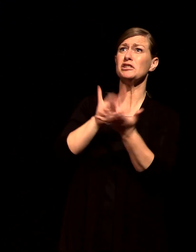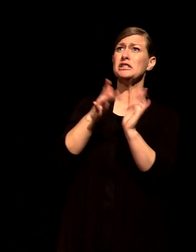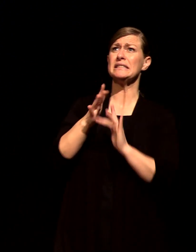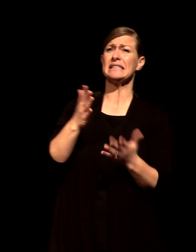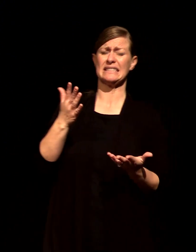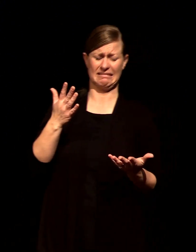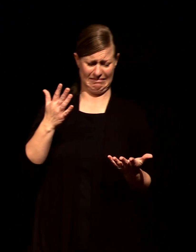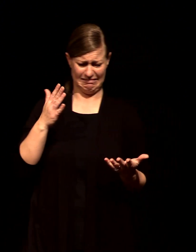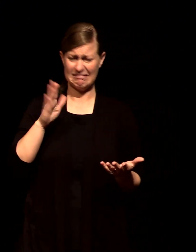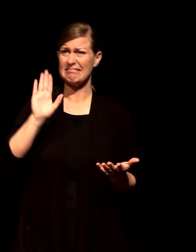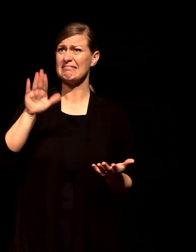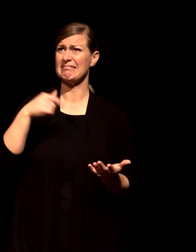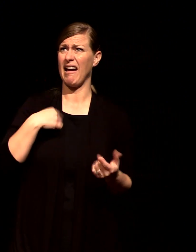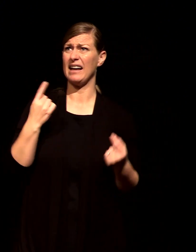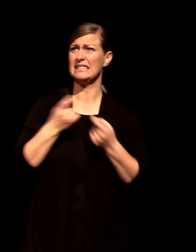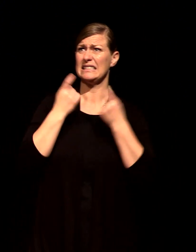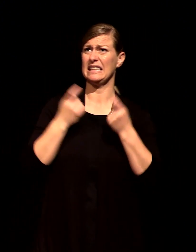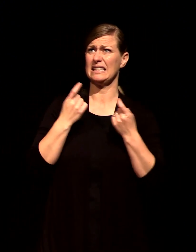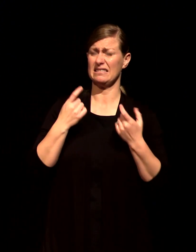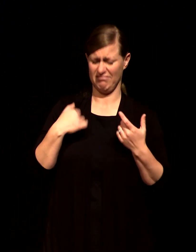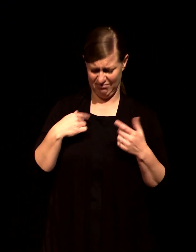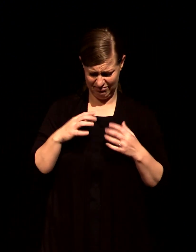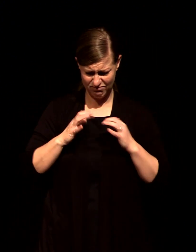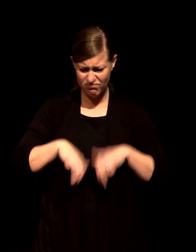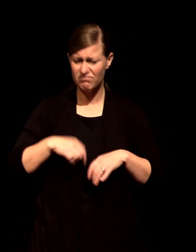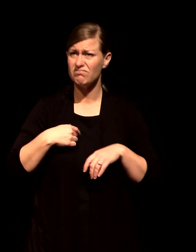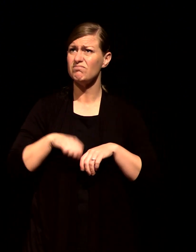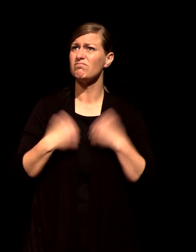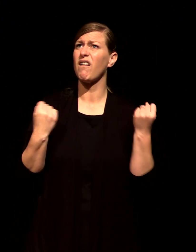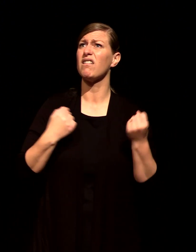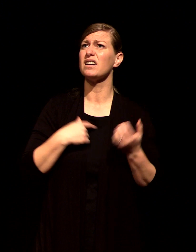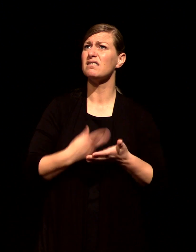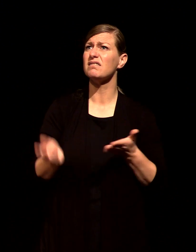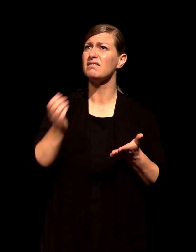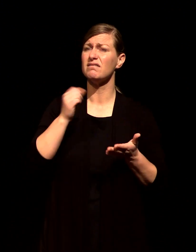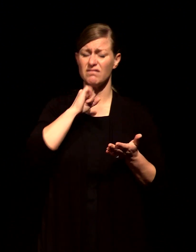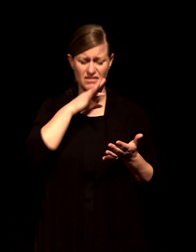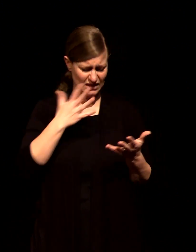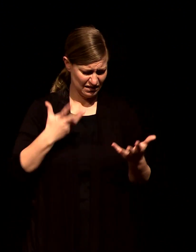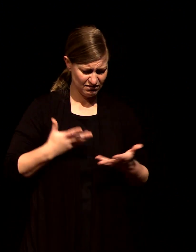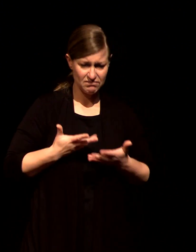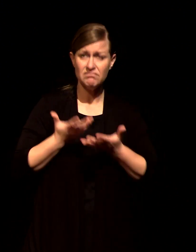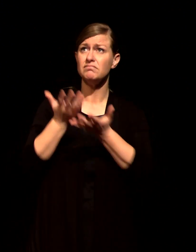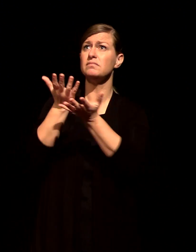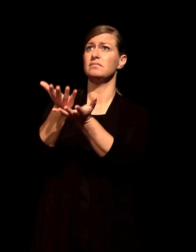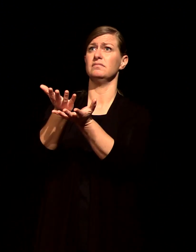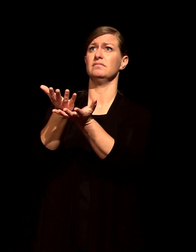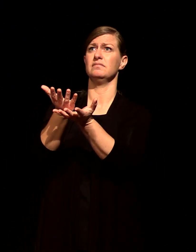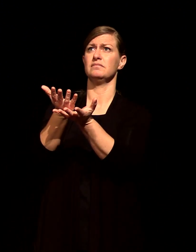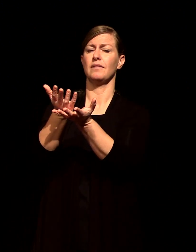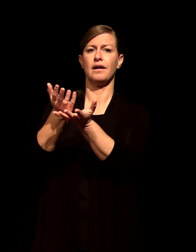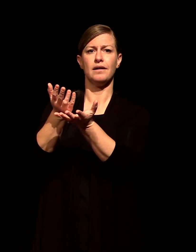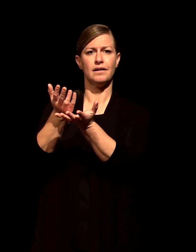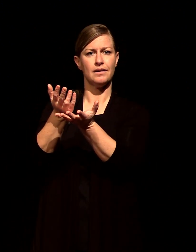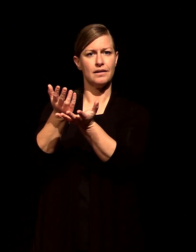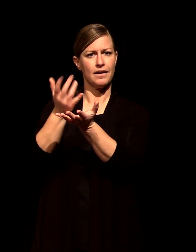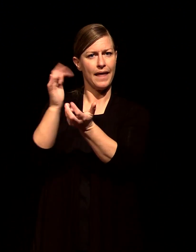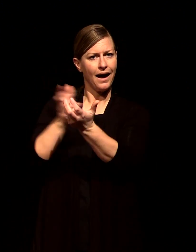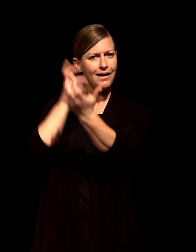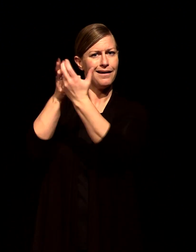joy and wishes of Jesus the joy awaiting Jesus it's a redeemed us